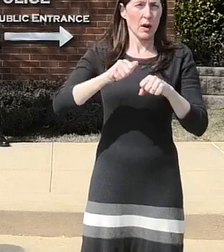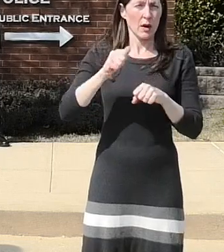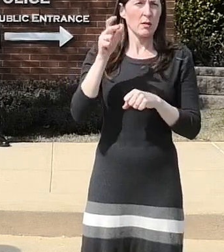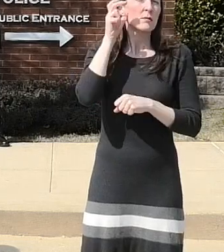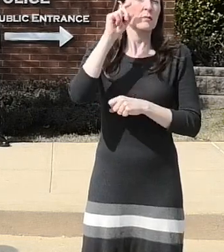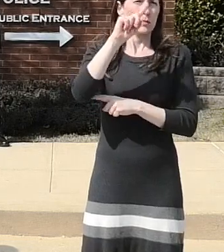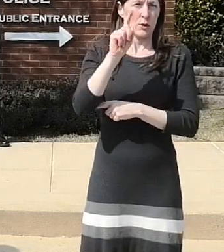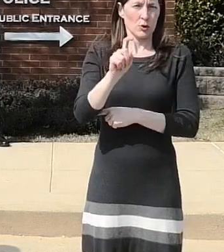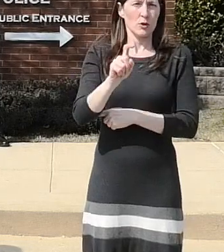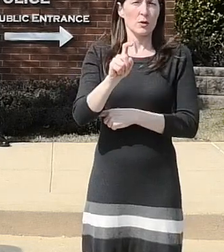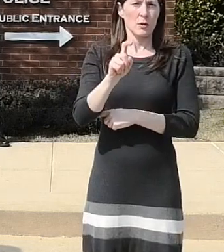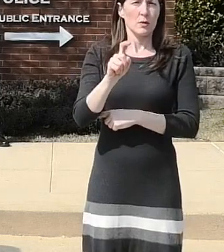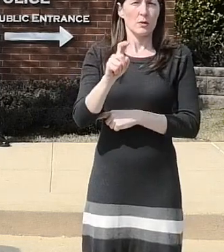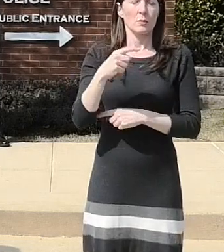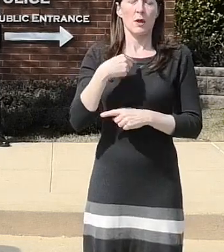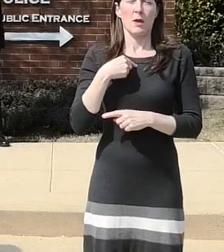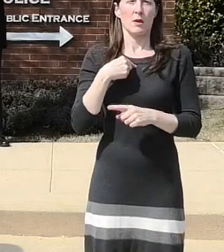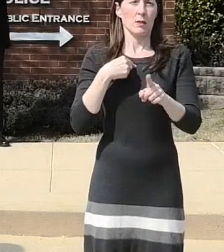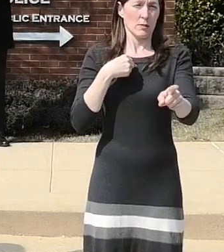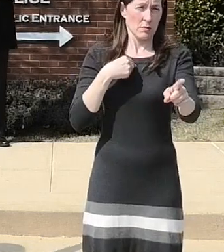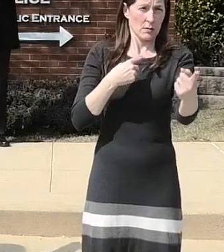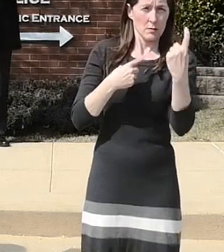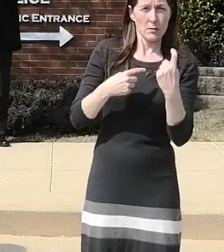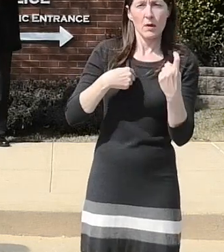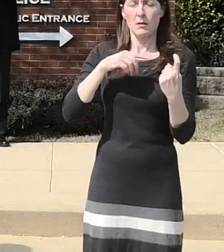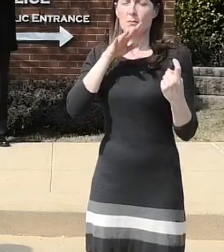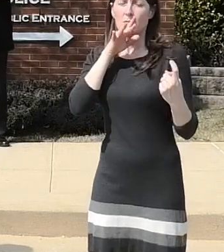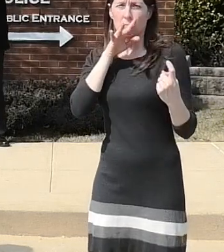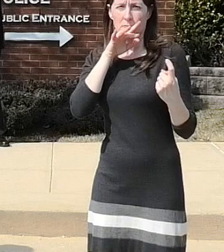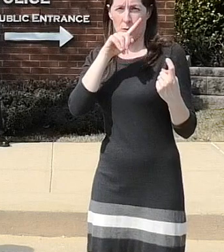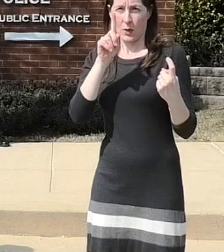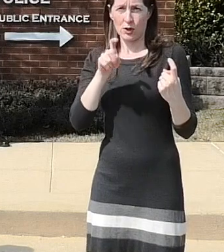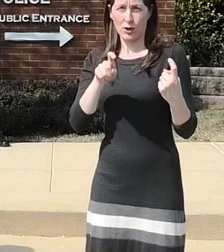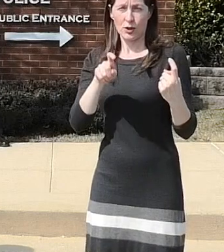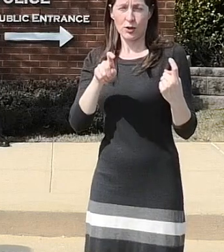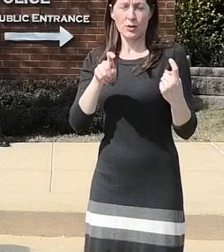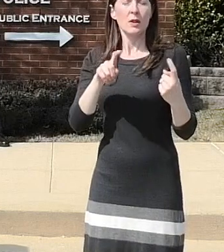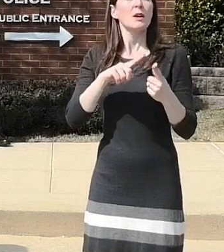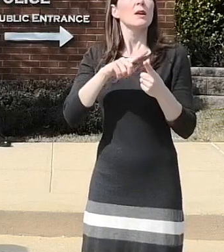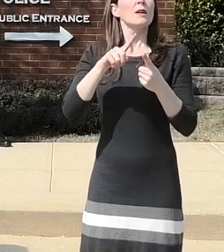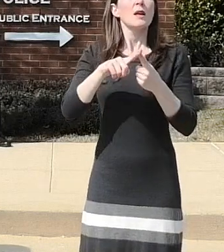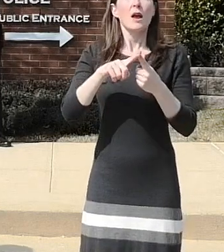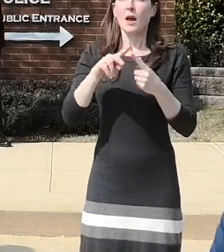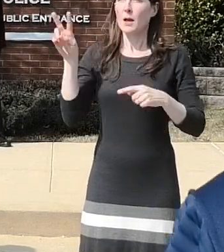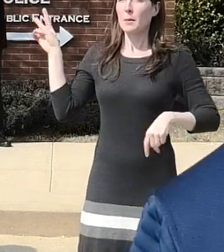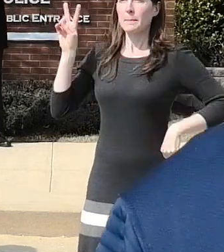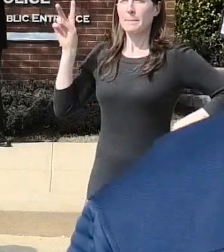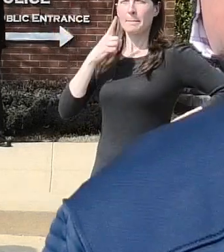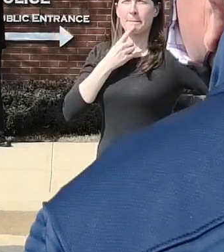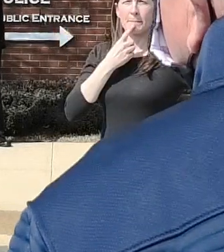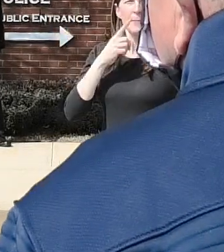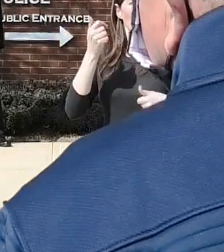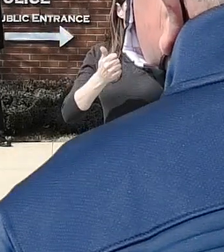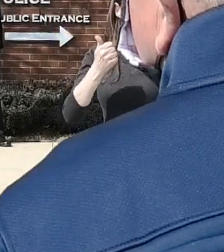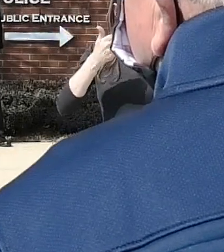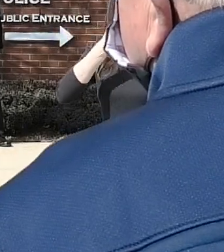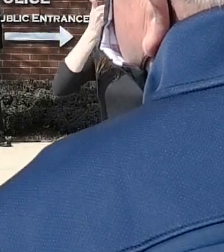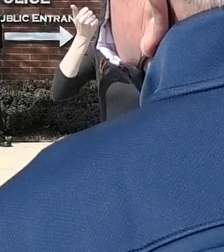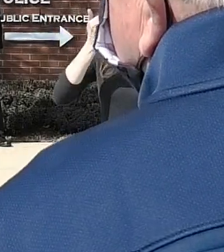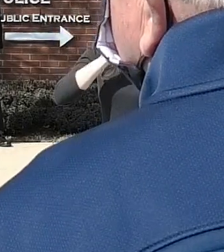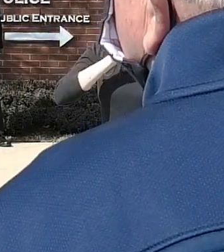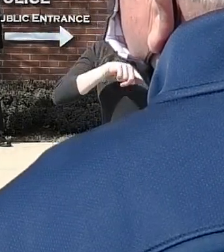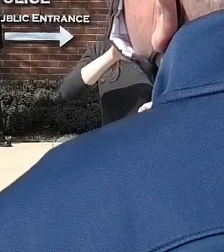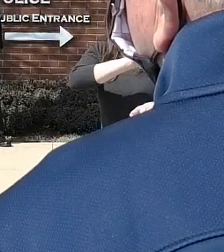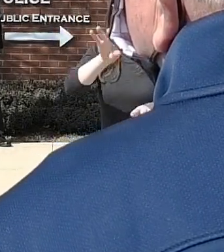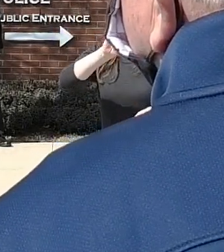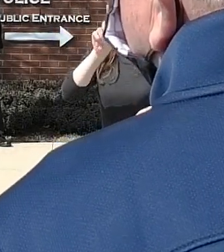as i turn around and try to identify which of these very qualified people is the right person to come to the podium to answer your particular question